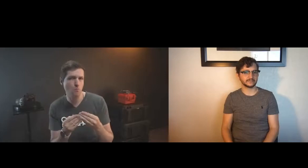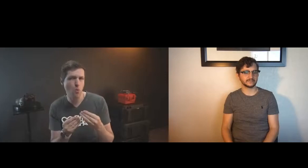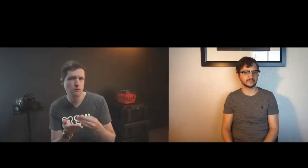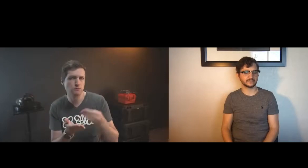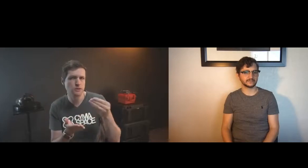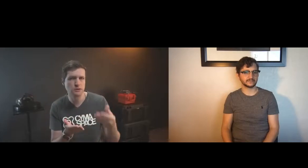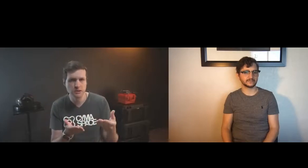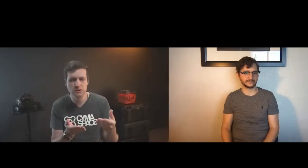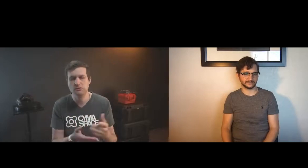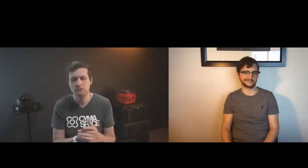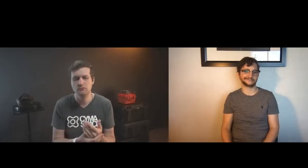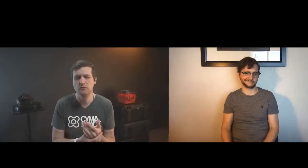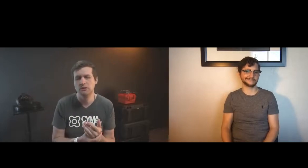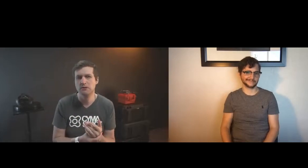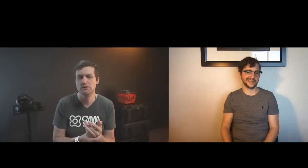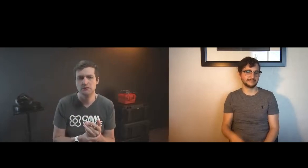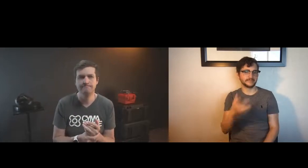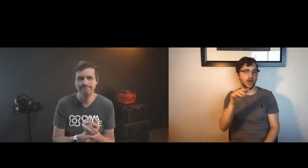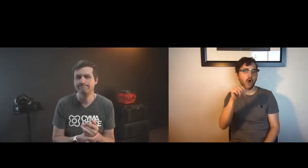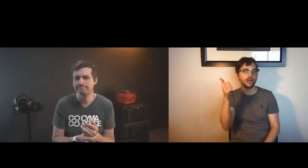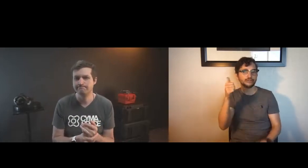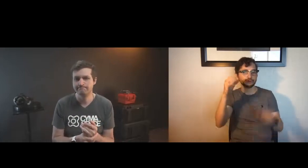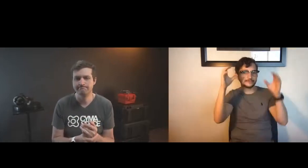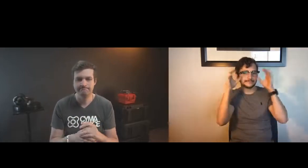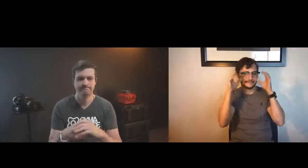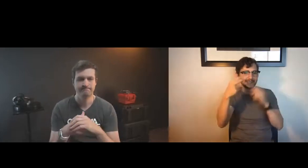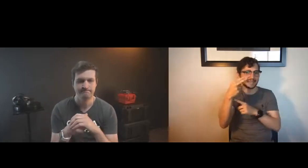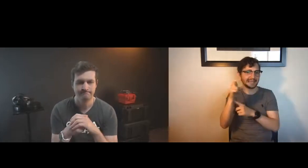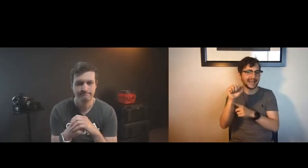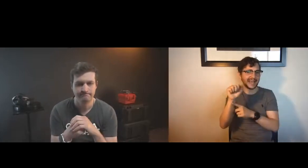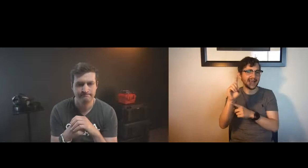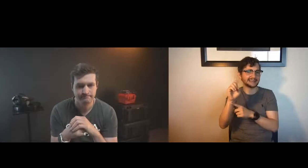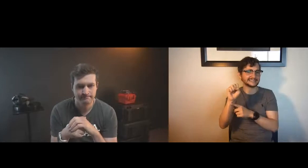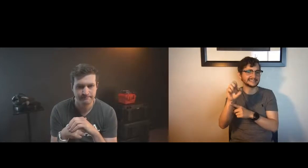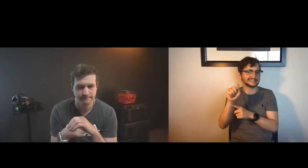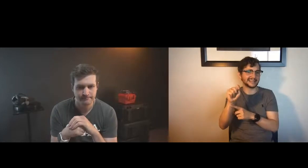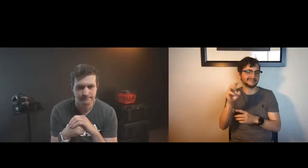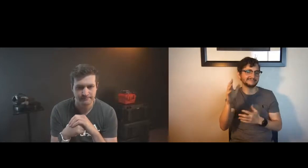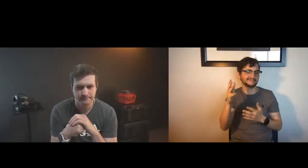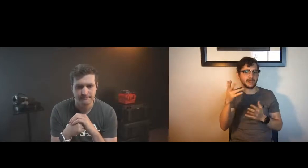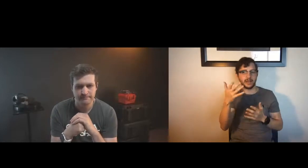there are other vr headsets available other than the oculus but they can be more expensive